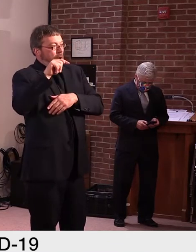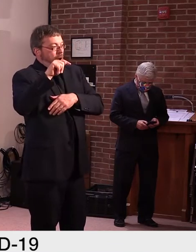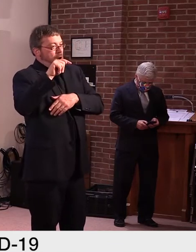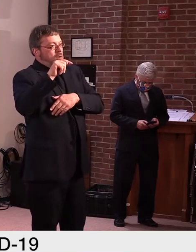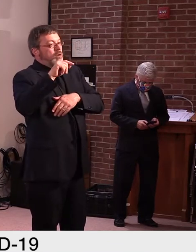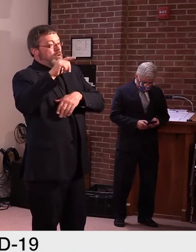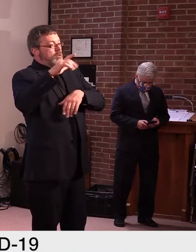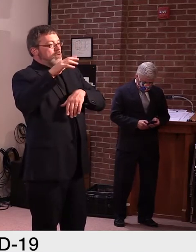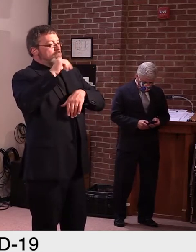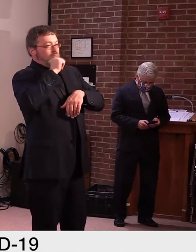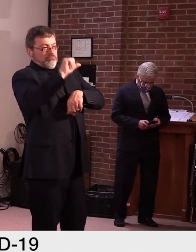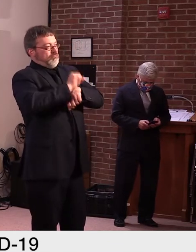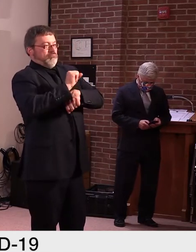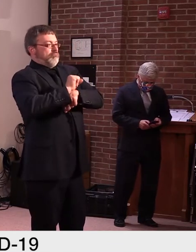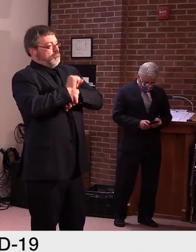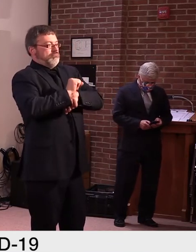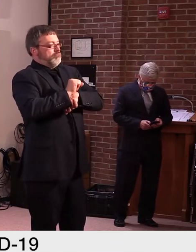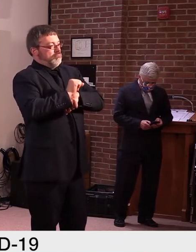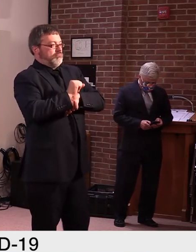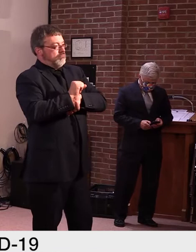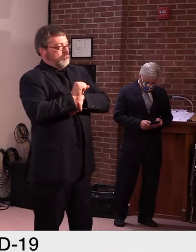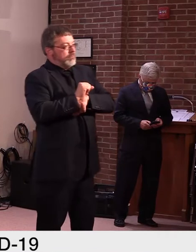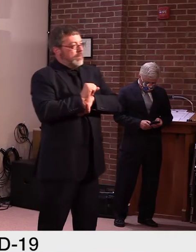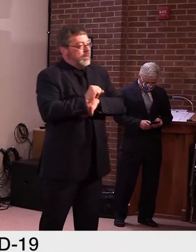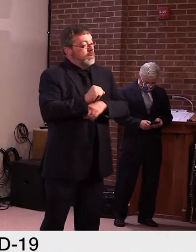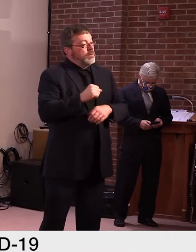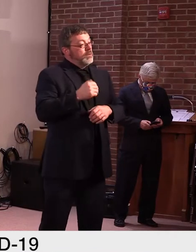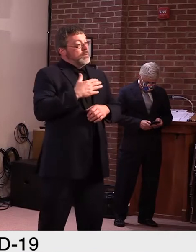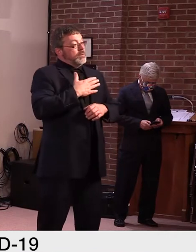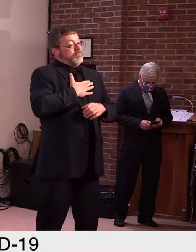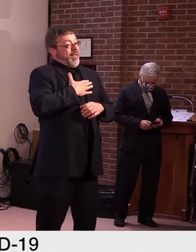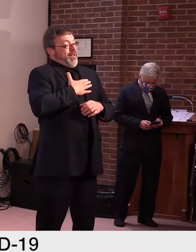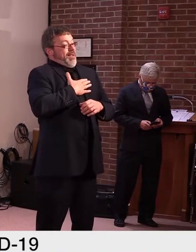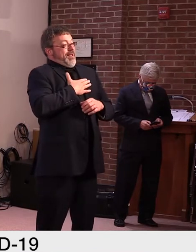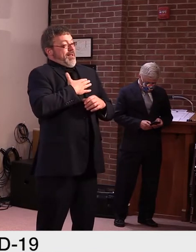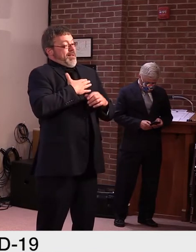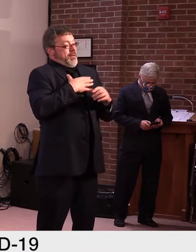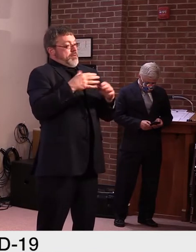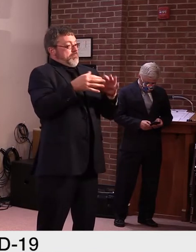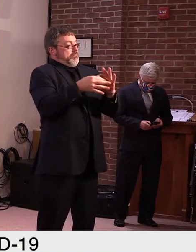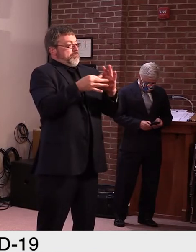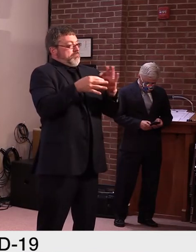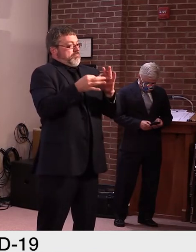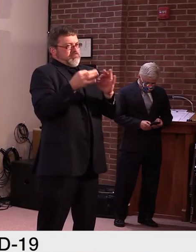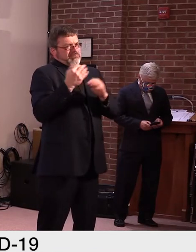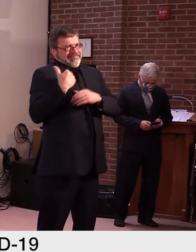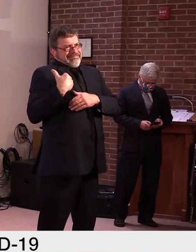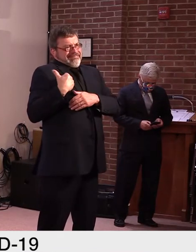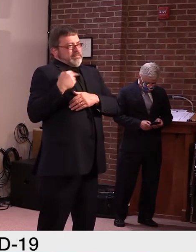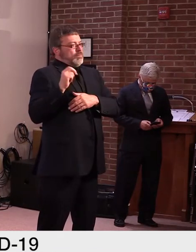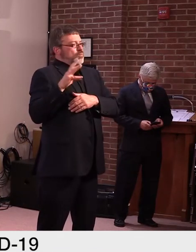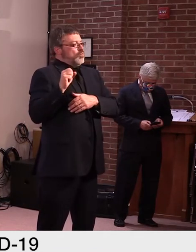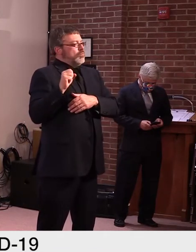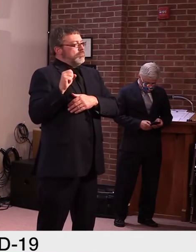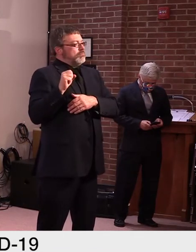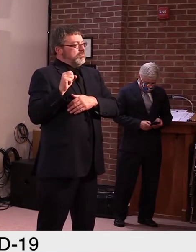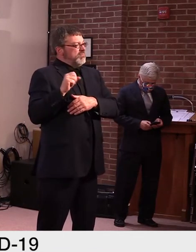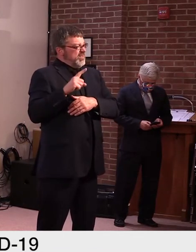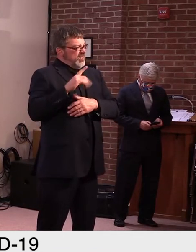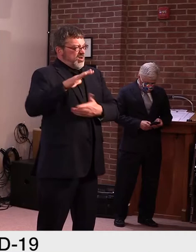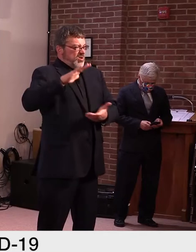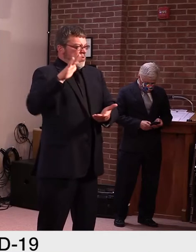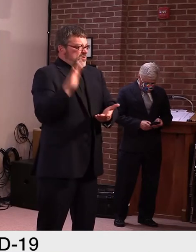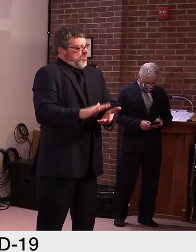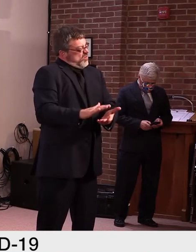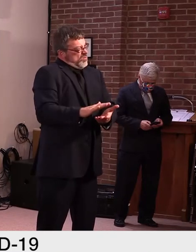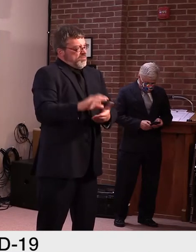Um, and I would comment on the, uh, on the recent, uh, news about, uh, lower unemployment and so forth